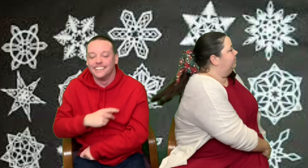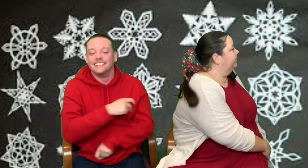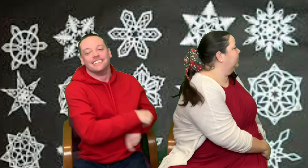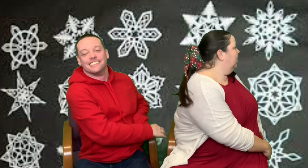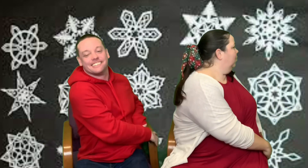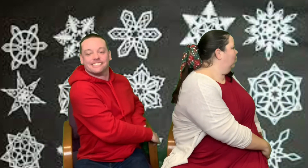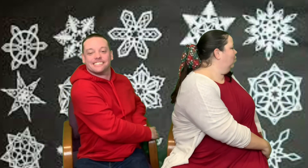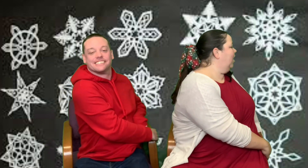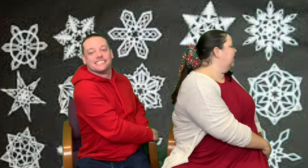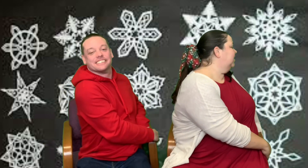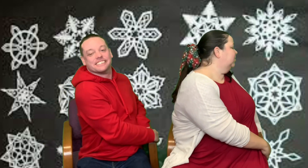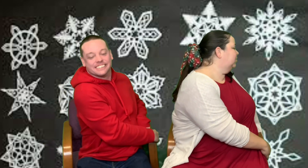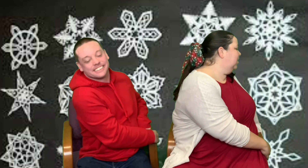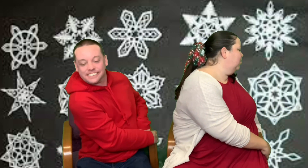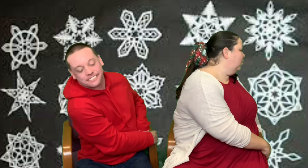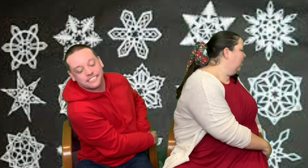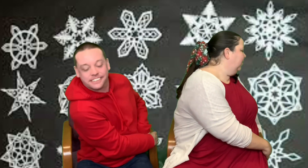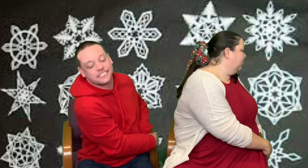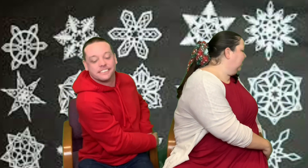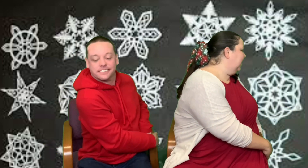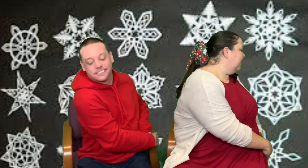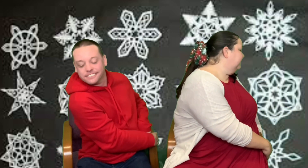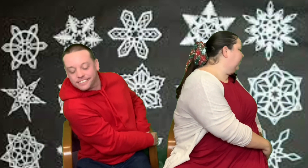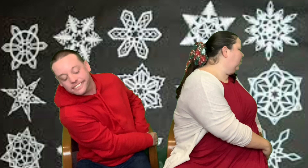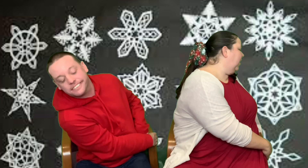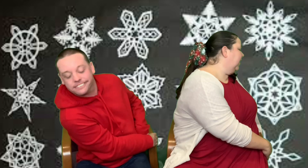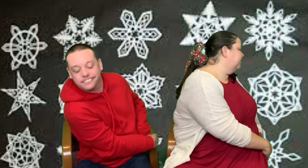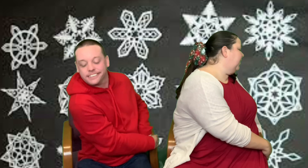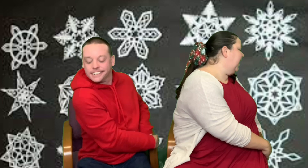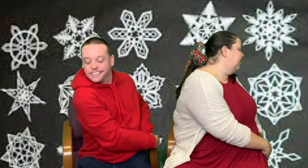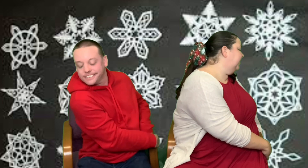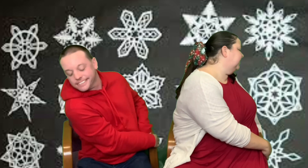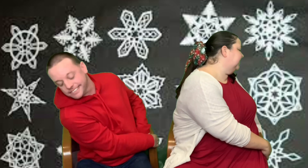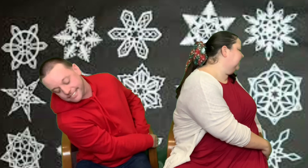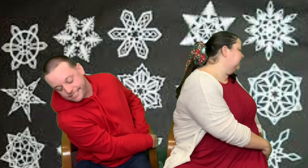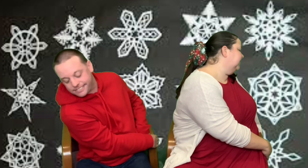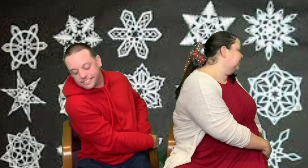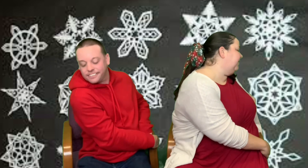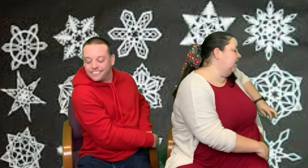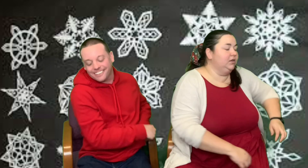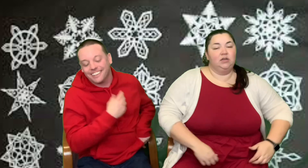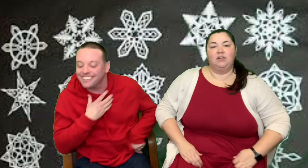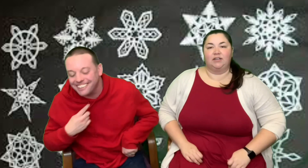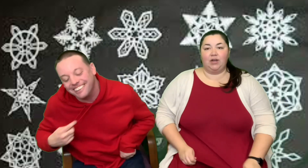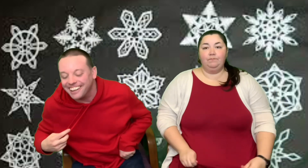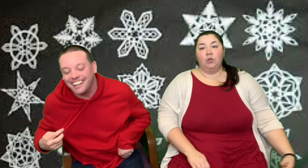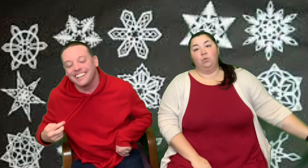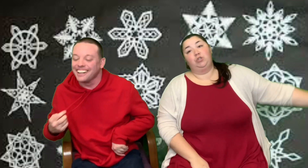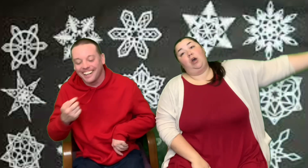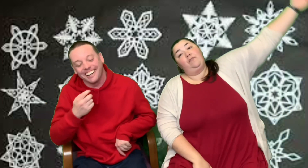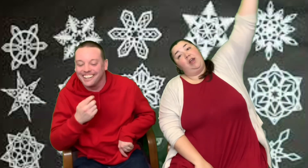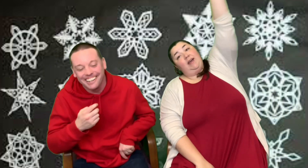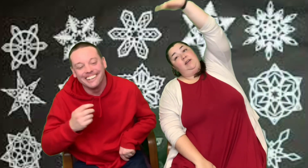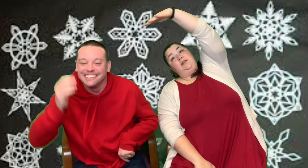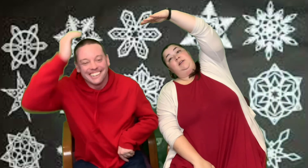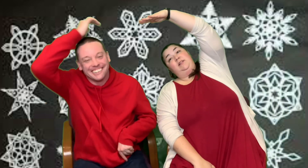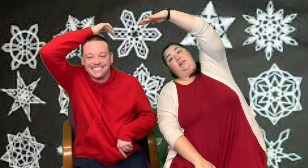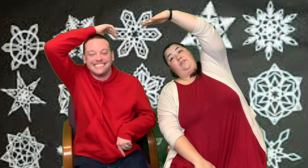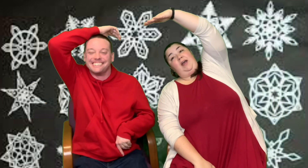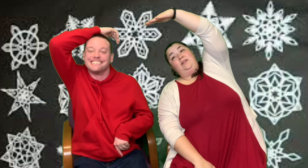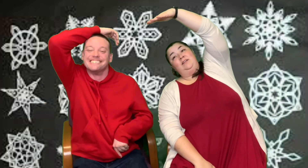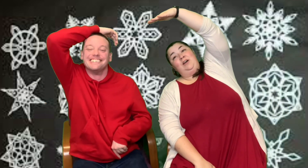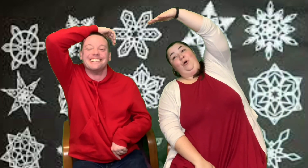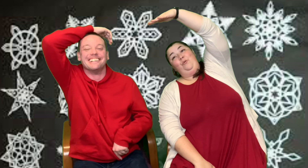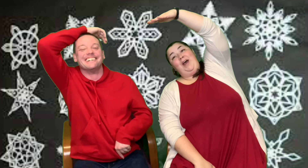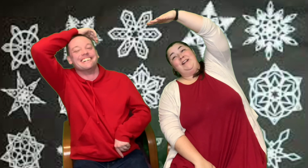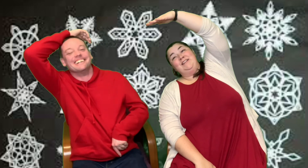Upside. One, two, three, four, five, six, seven. Nice job. Reach over your head. Lean